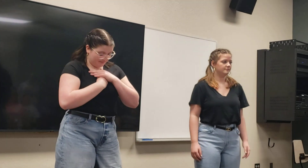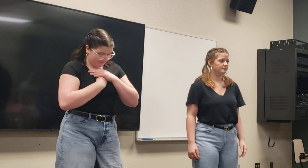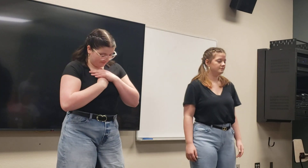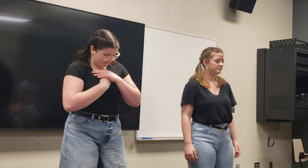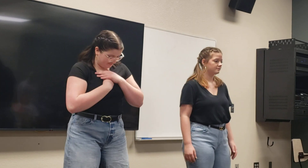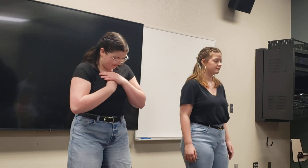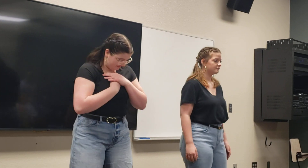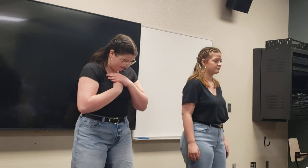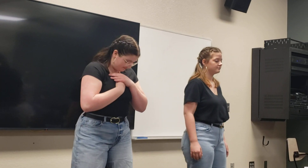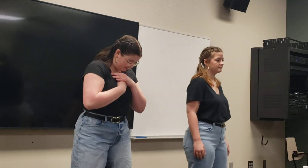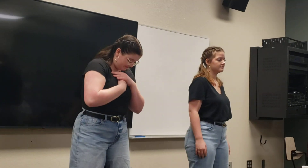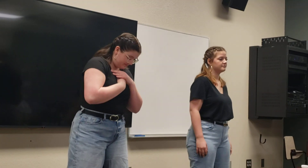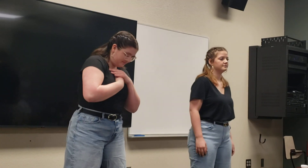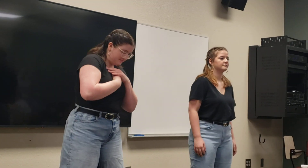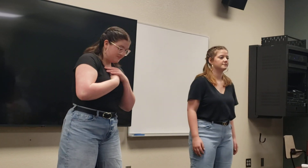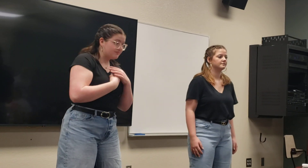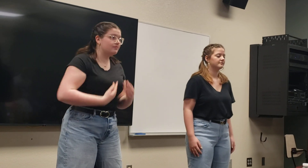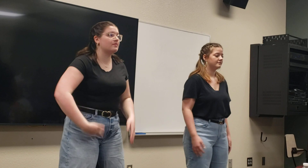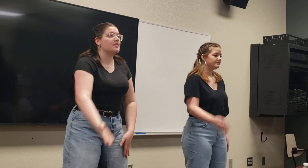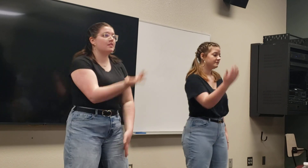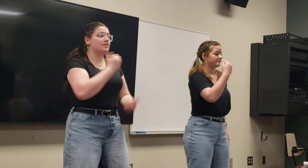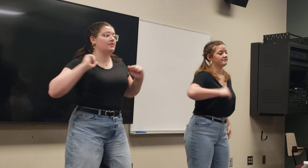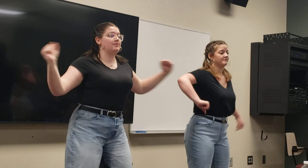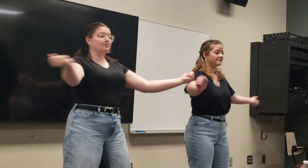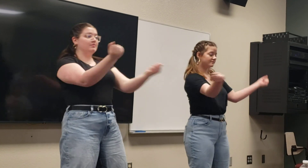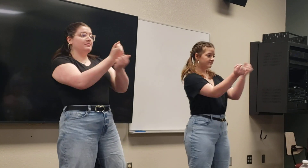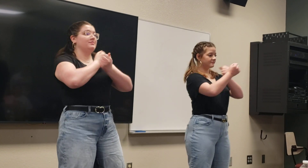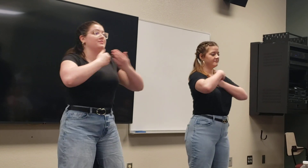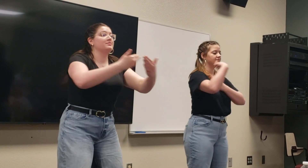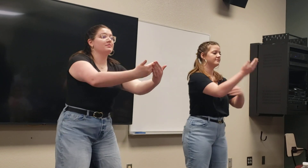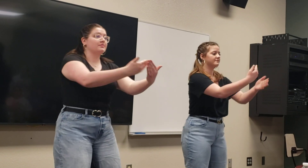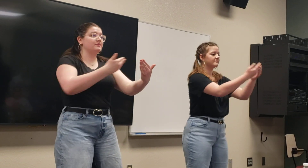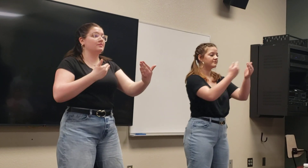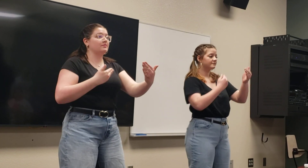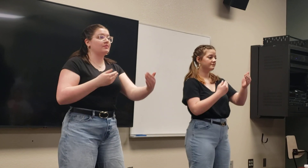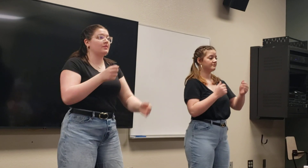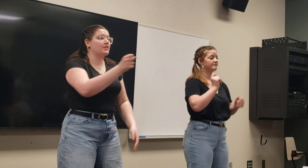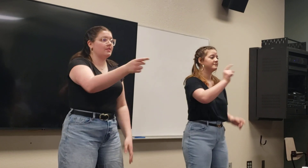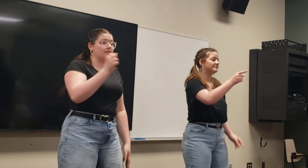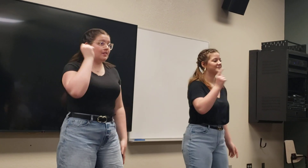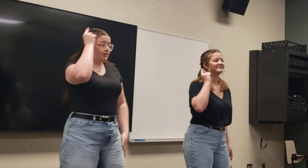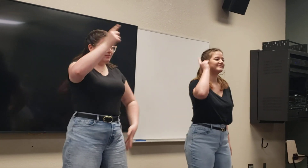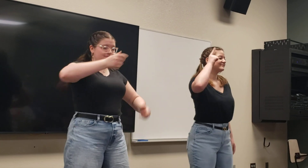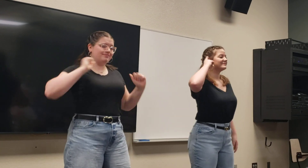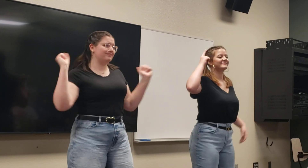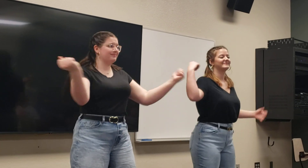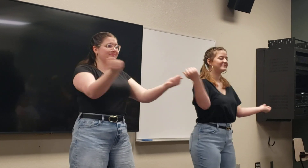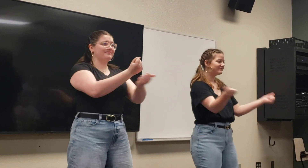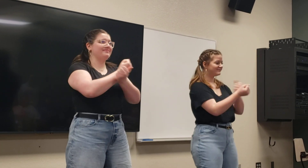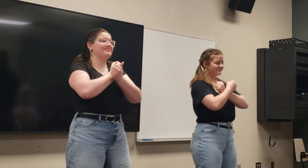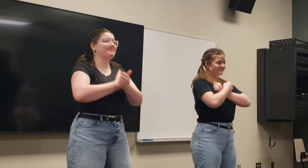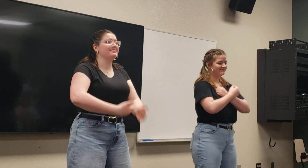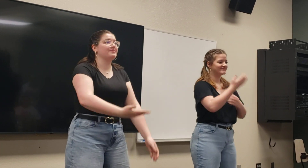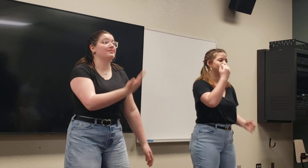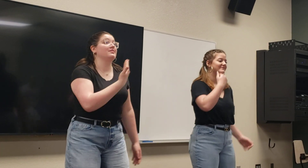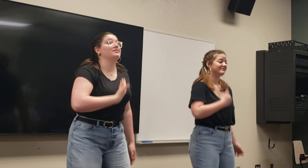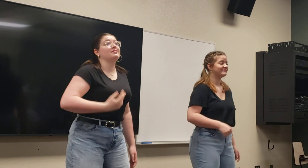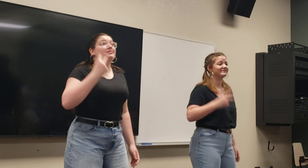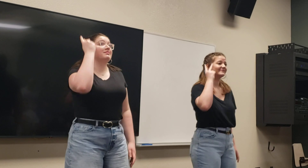cause I loved you before, you knew it wasn't love. And I